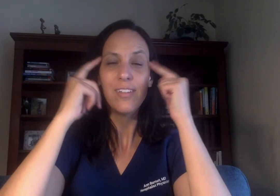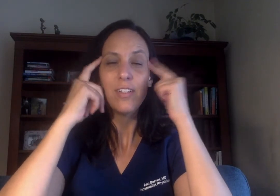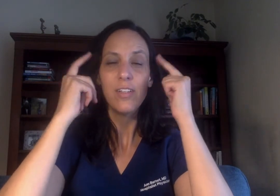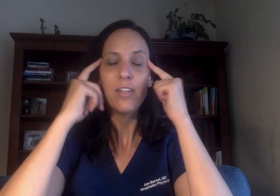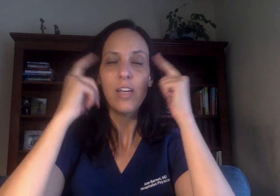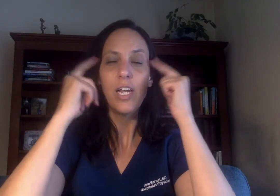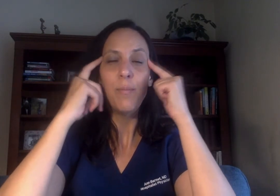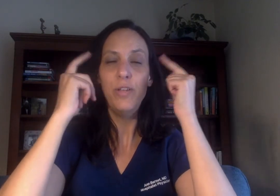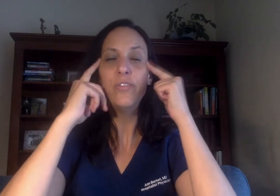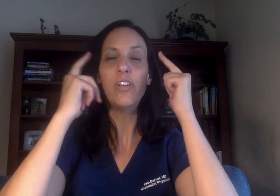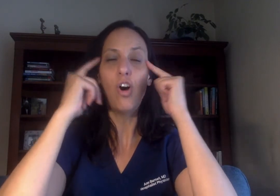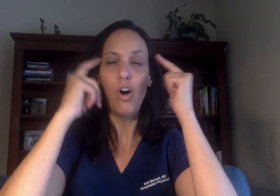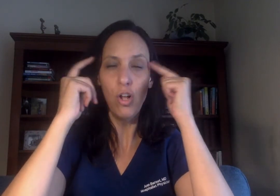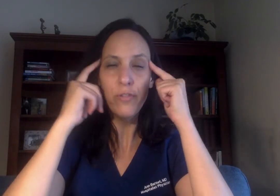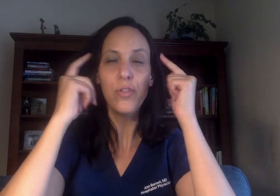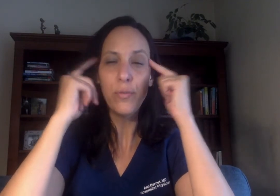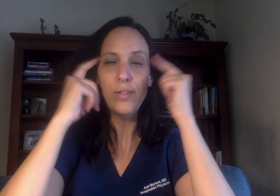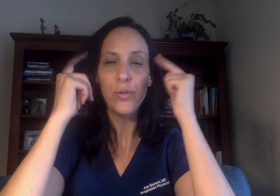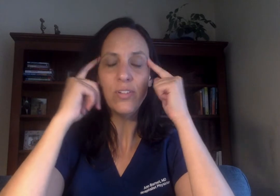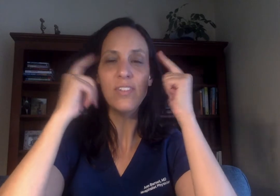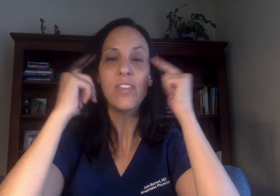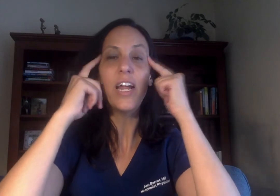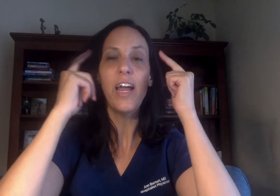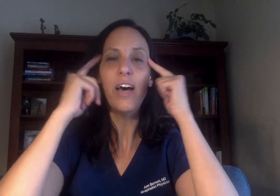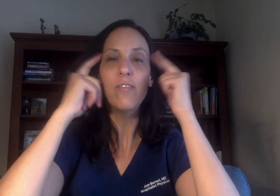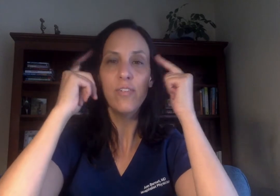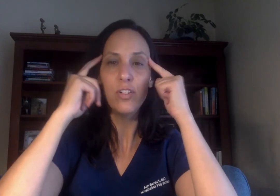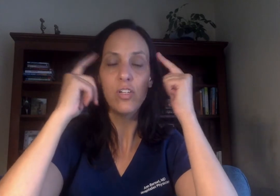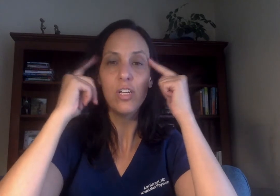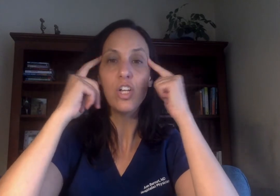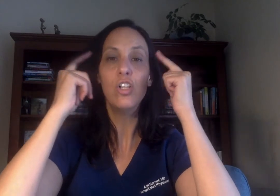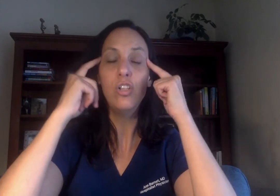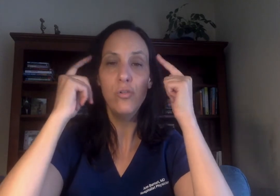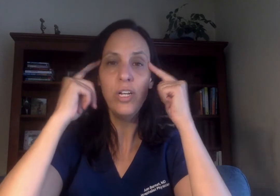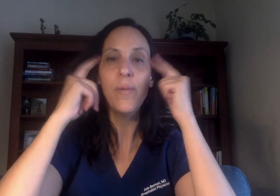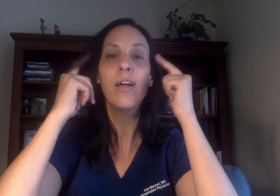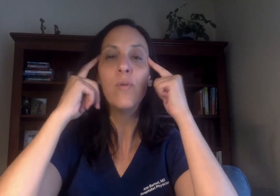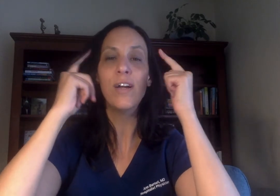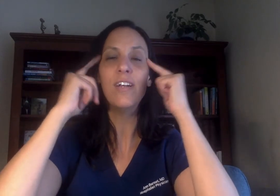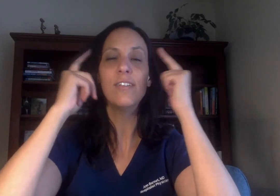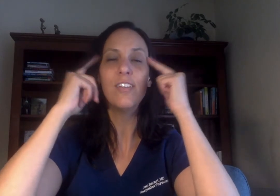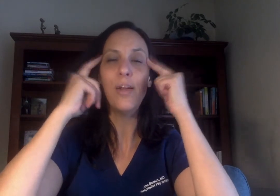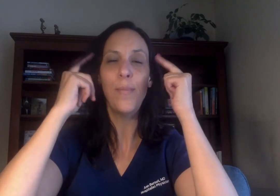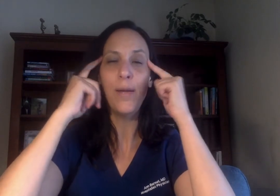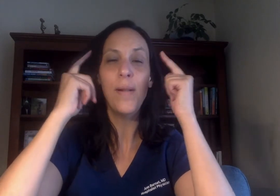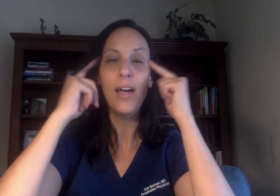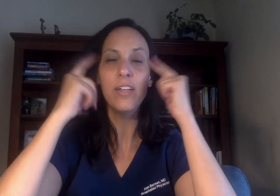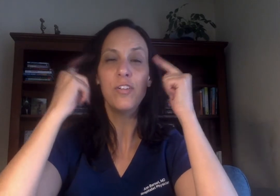And I'm using all of the resources that I have including my awareness and my mind